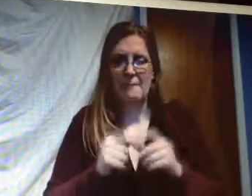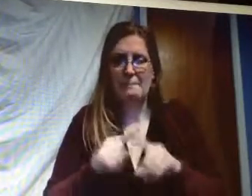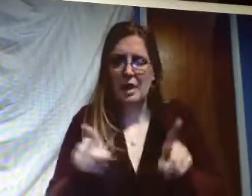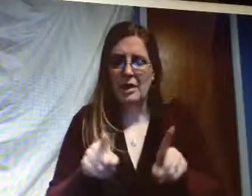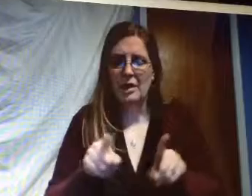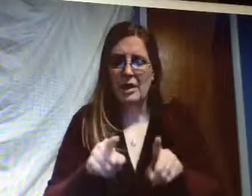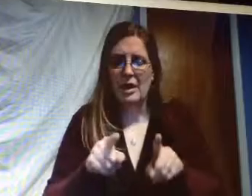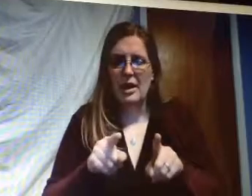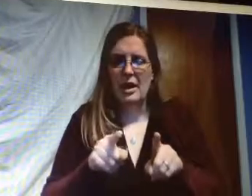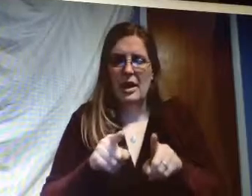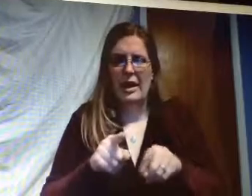it says but